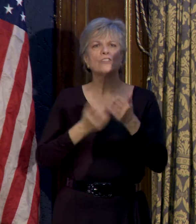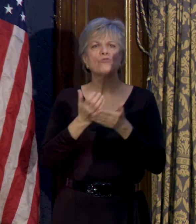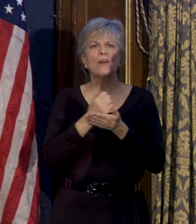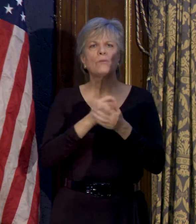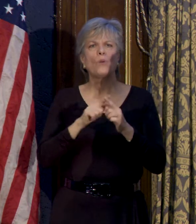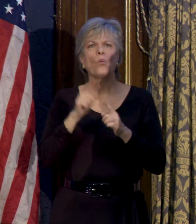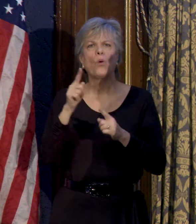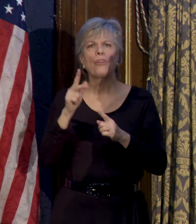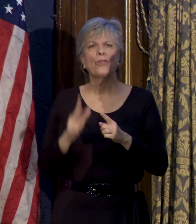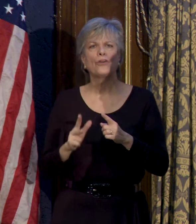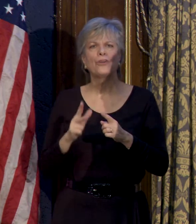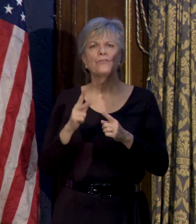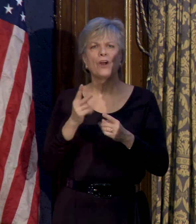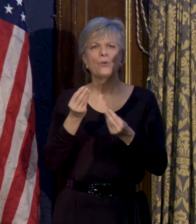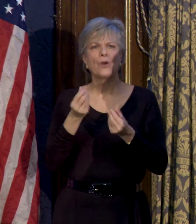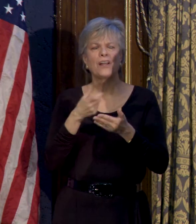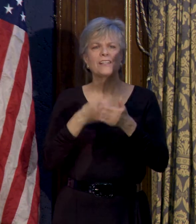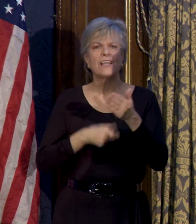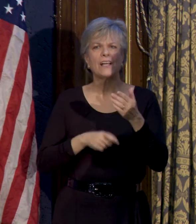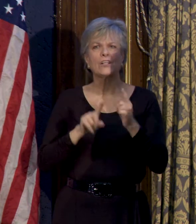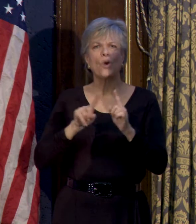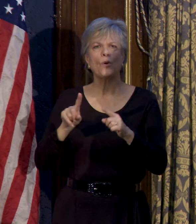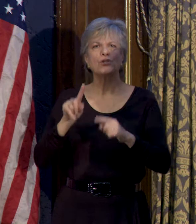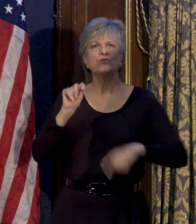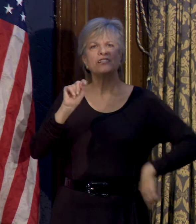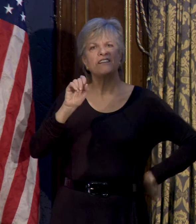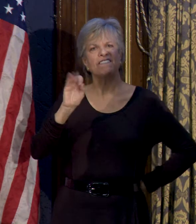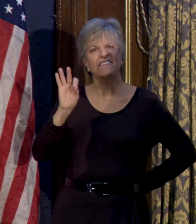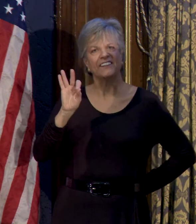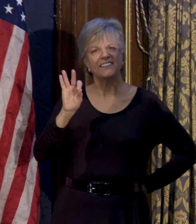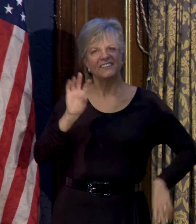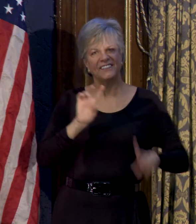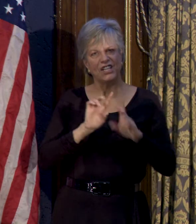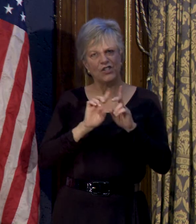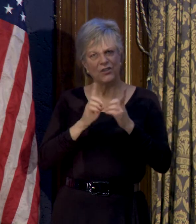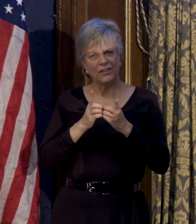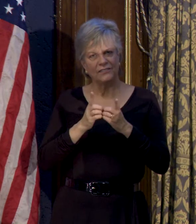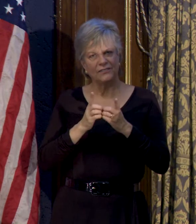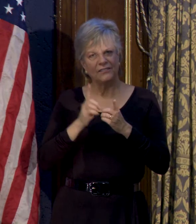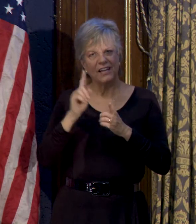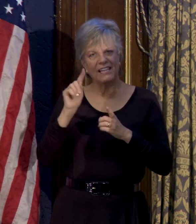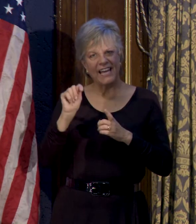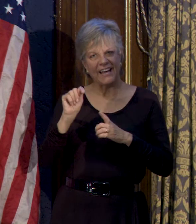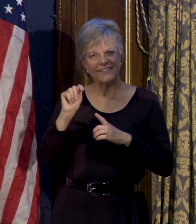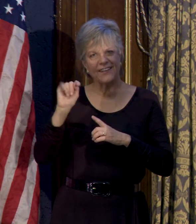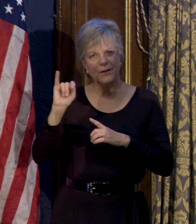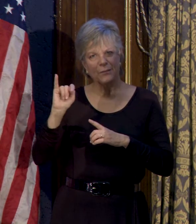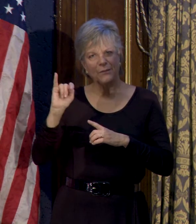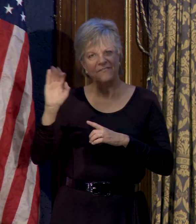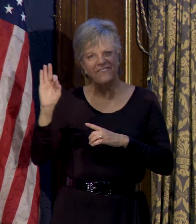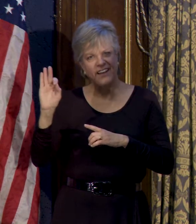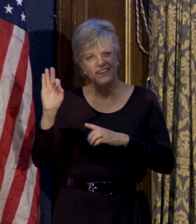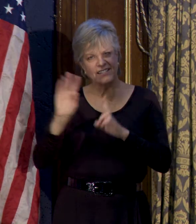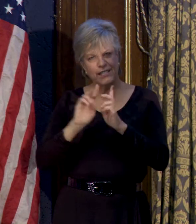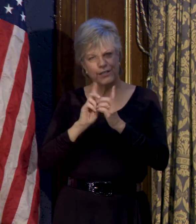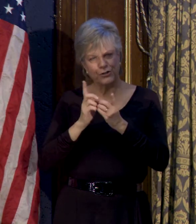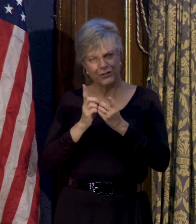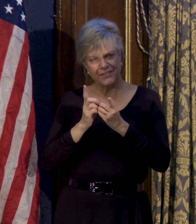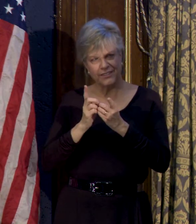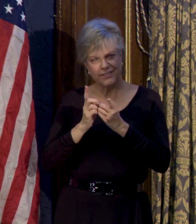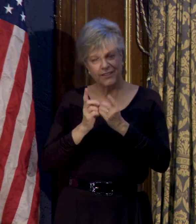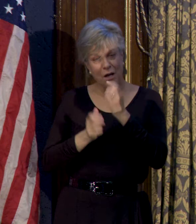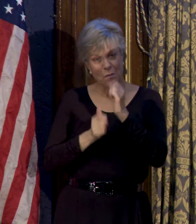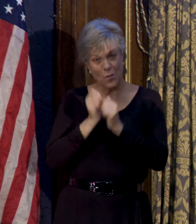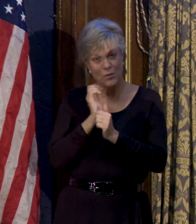a third of our property tax revenues go into TIF districts, tax increment financing districts. And